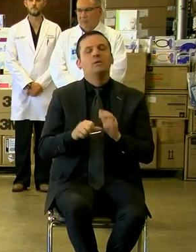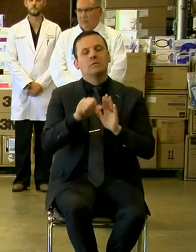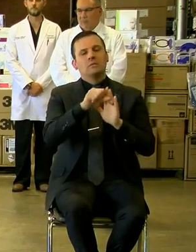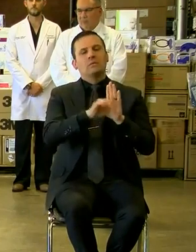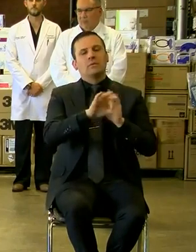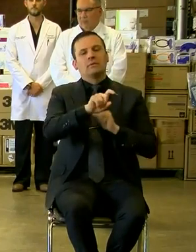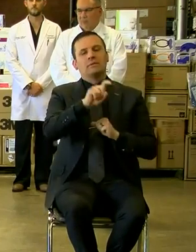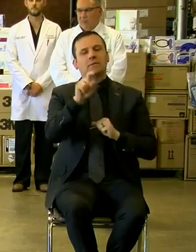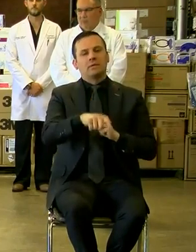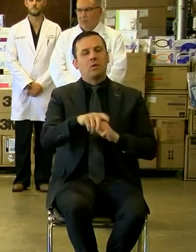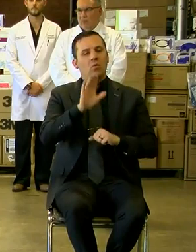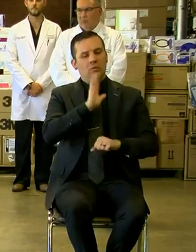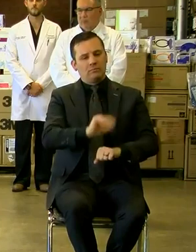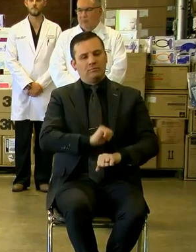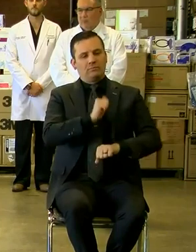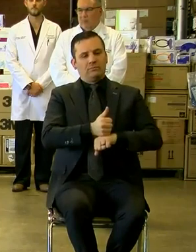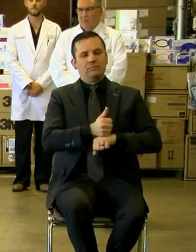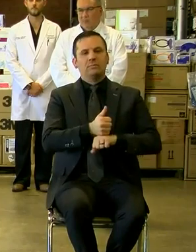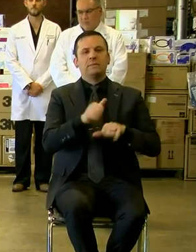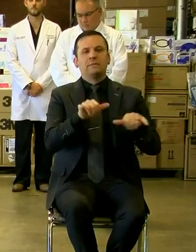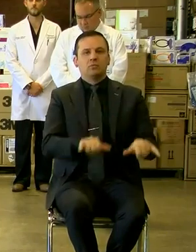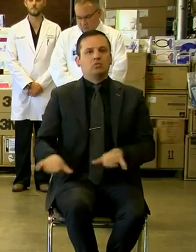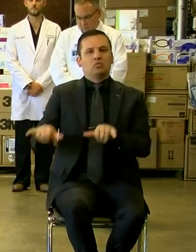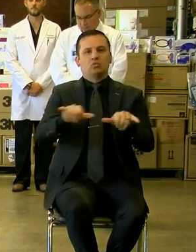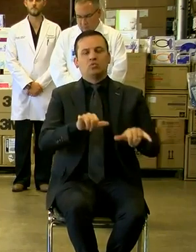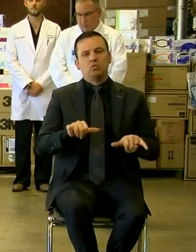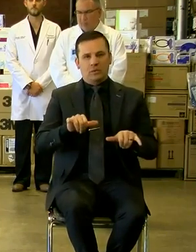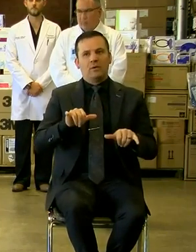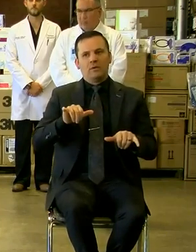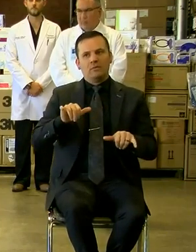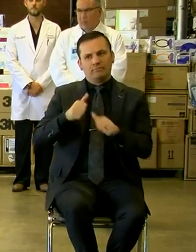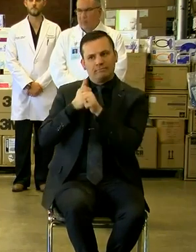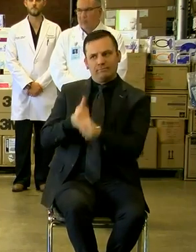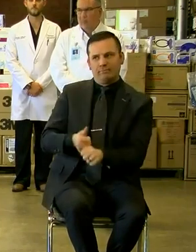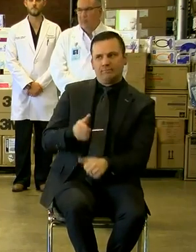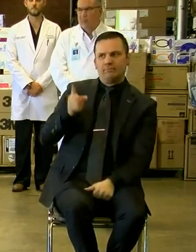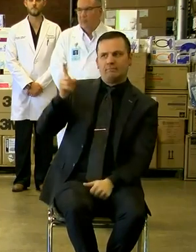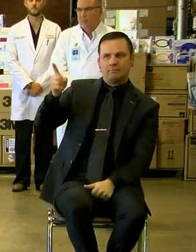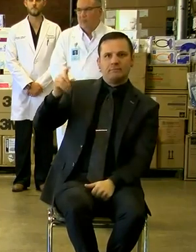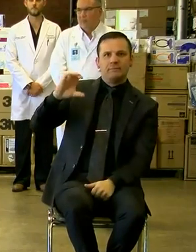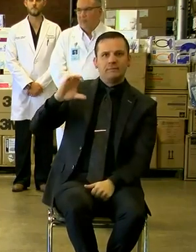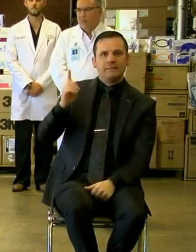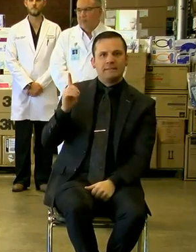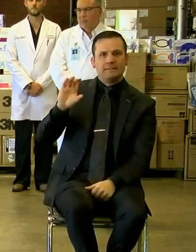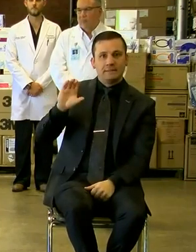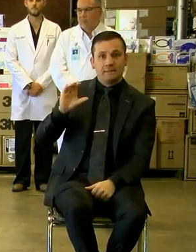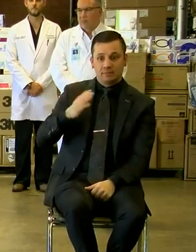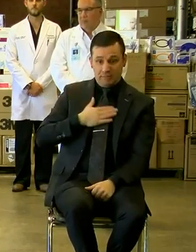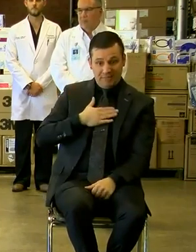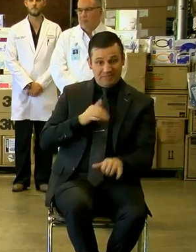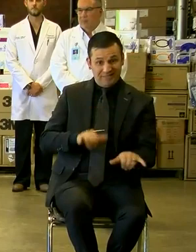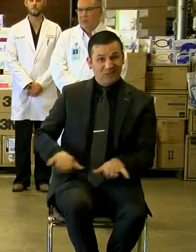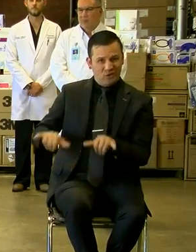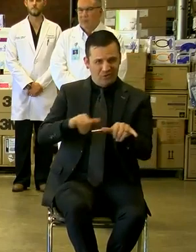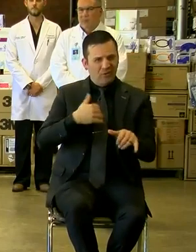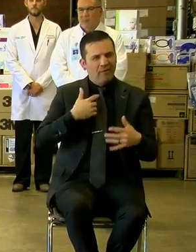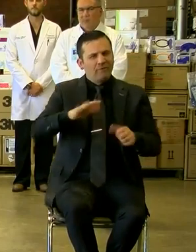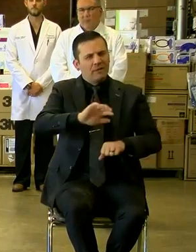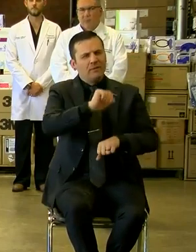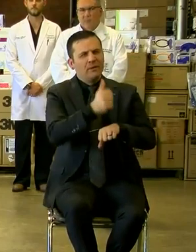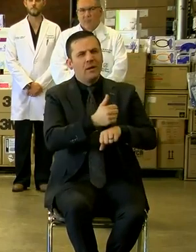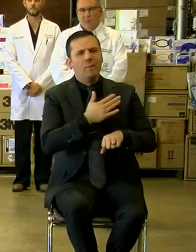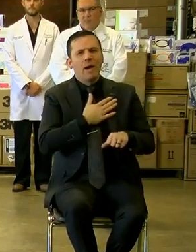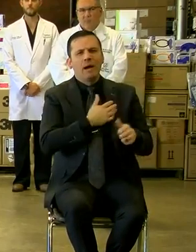Texas to implement the standards established by the CDC. The standards that I established in my executive order,